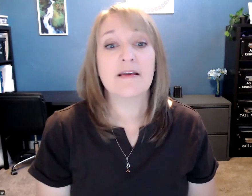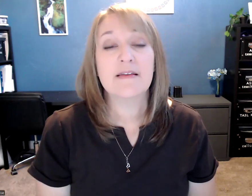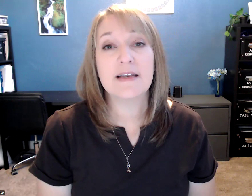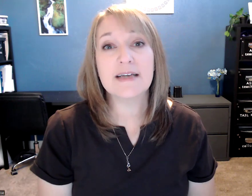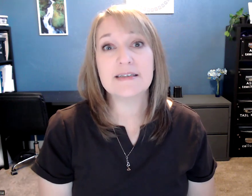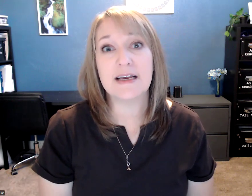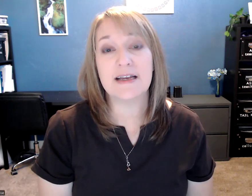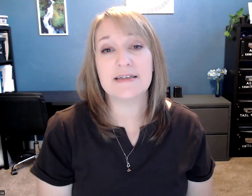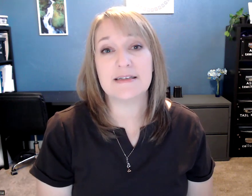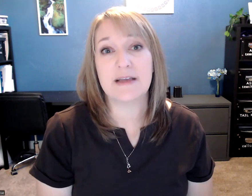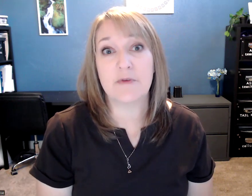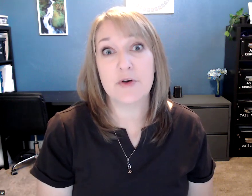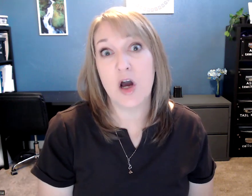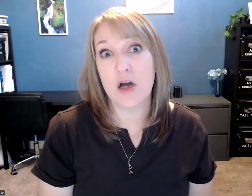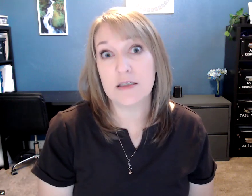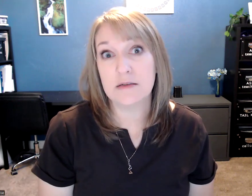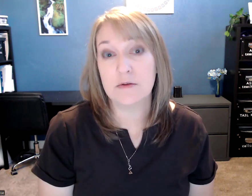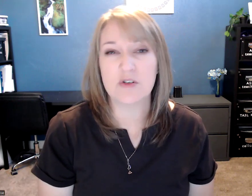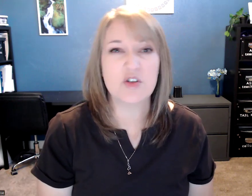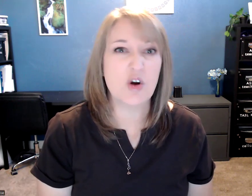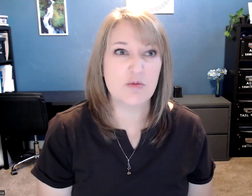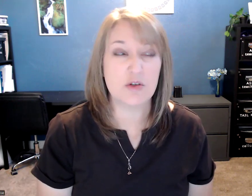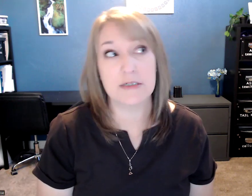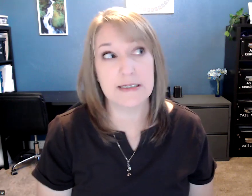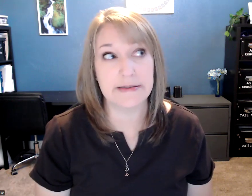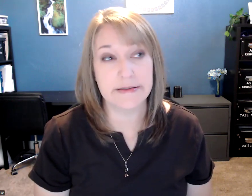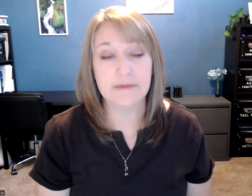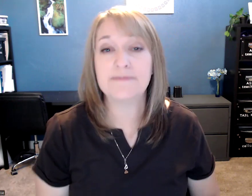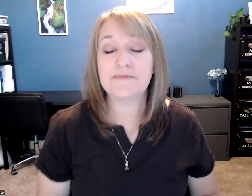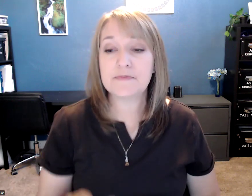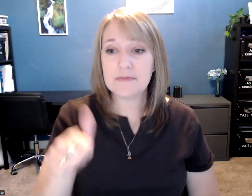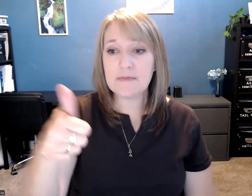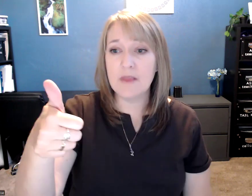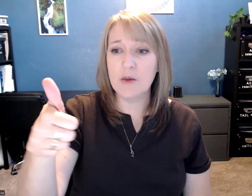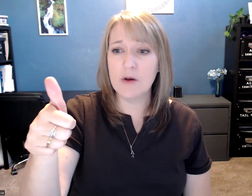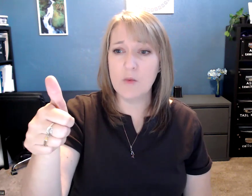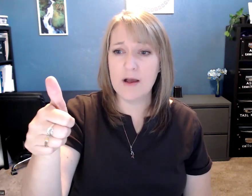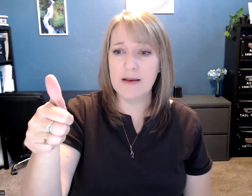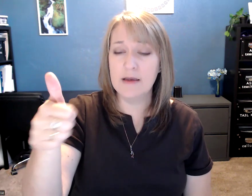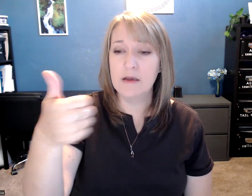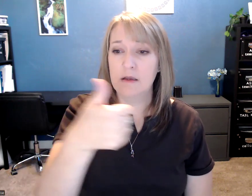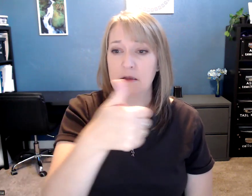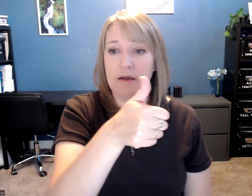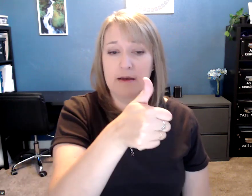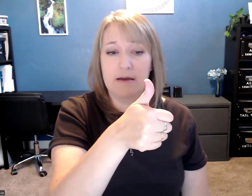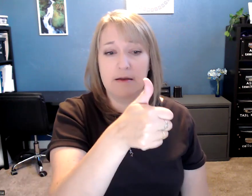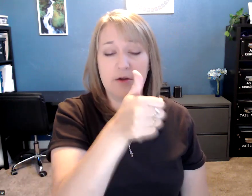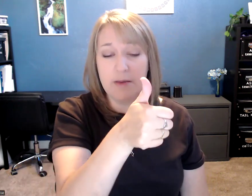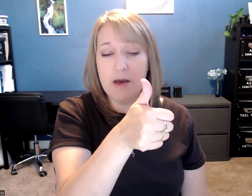The next sign is the sign for not or don't or doesn't. You want one, uh, your thumb